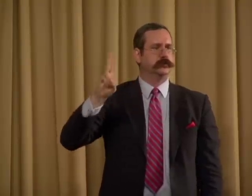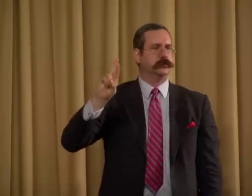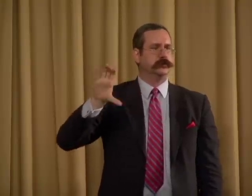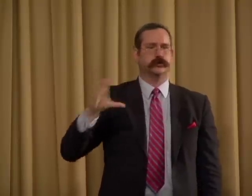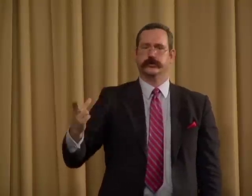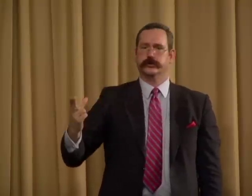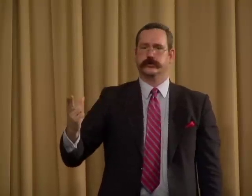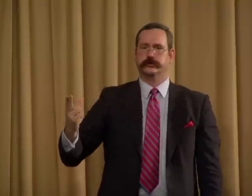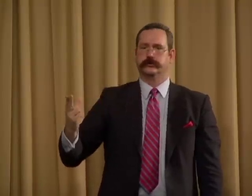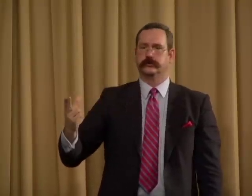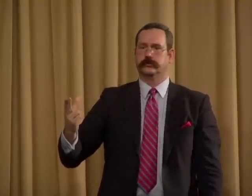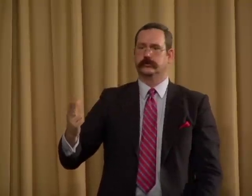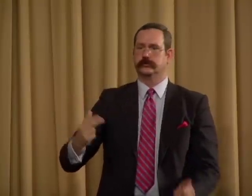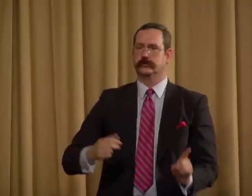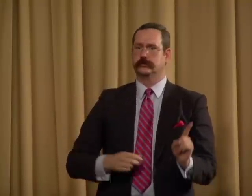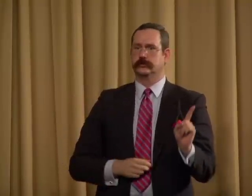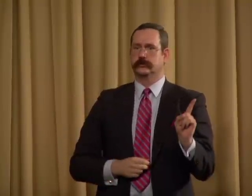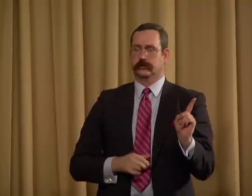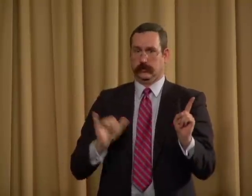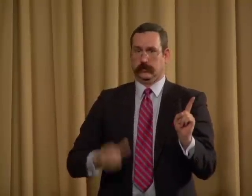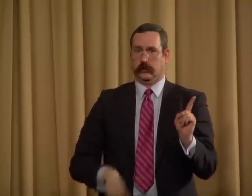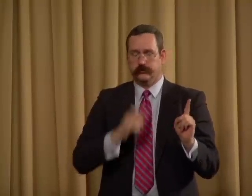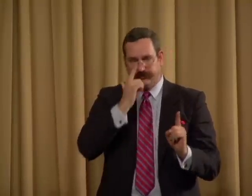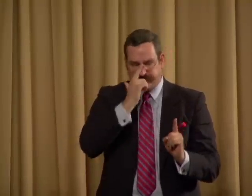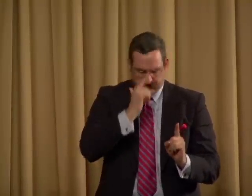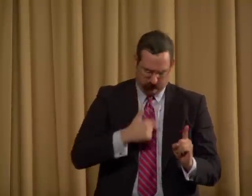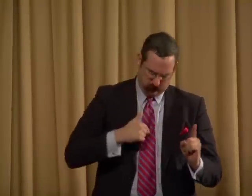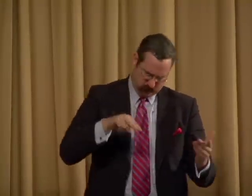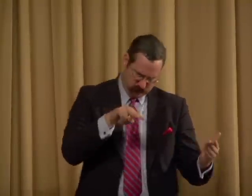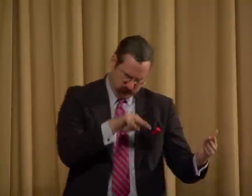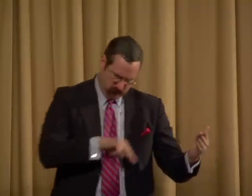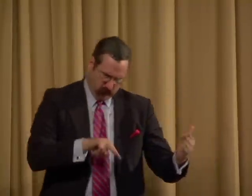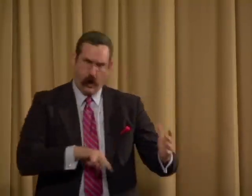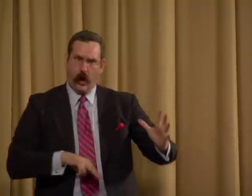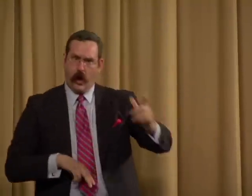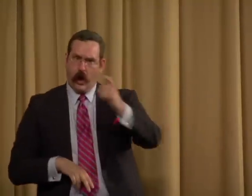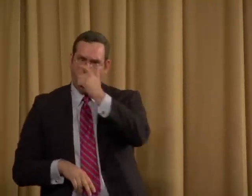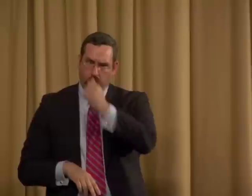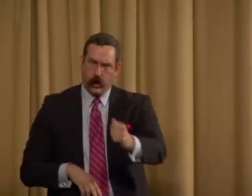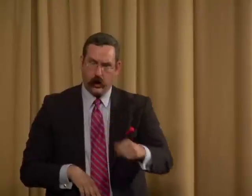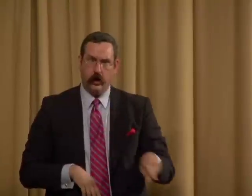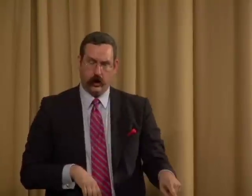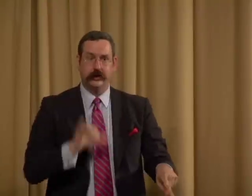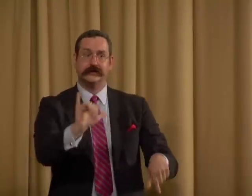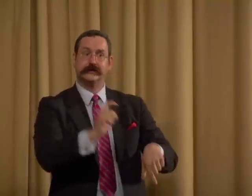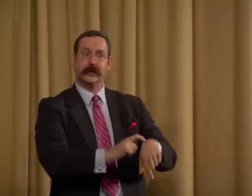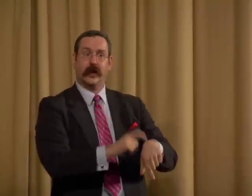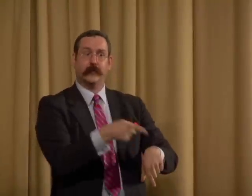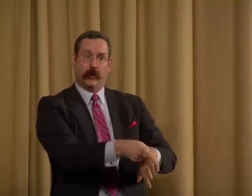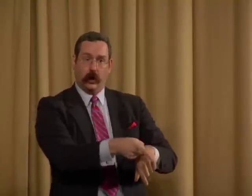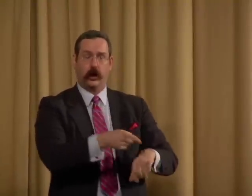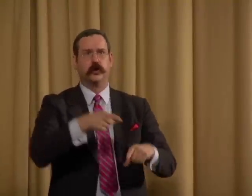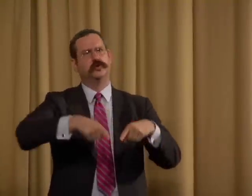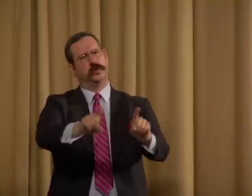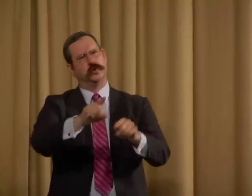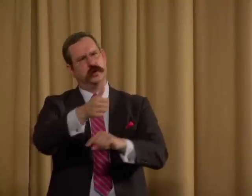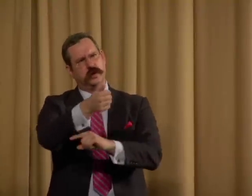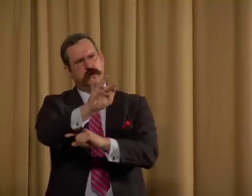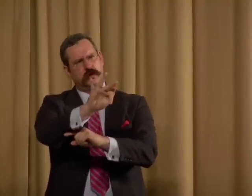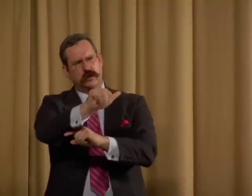was the All Souls Church from Nebraska. And from that particular church,